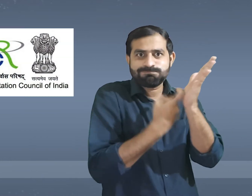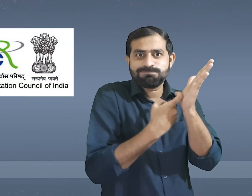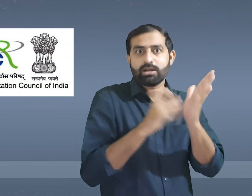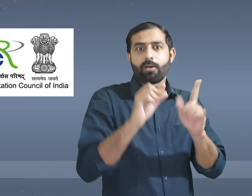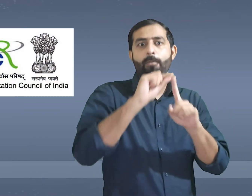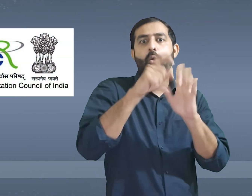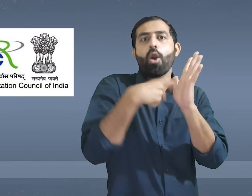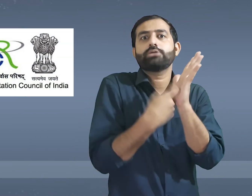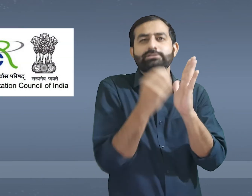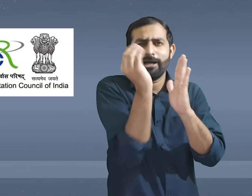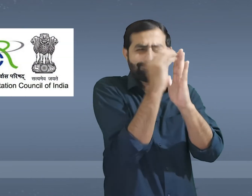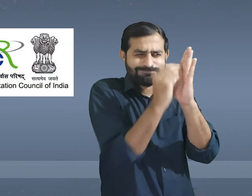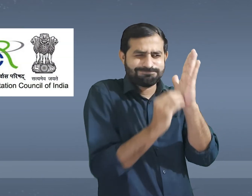so much importance